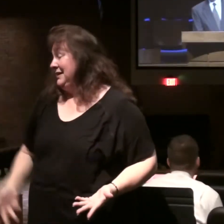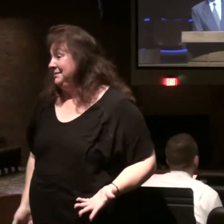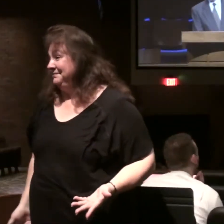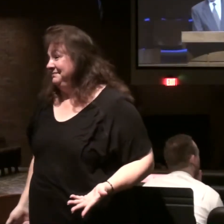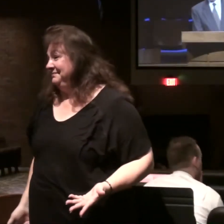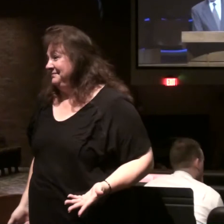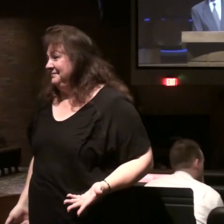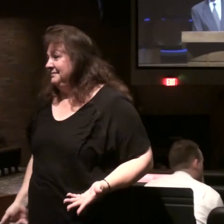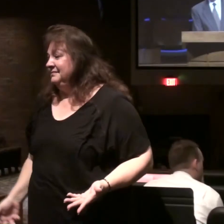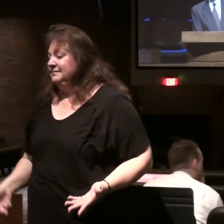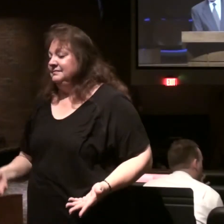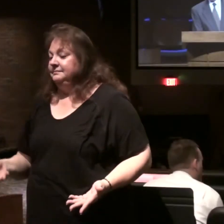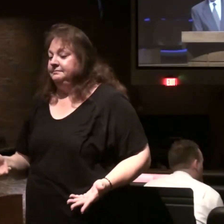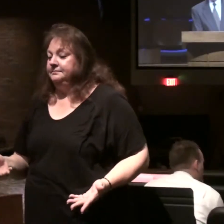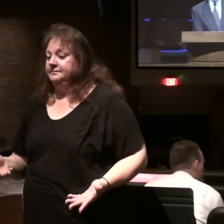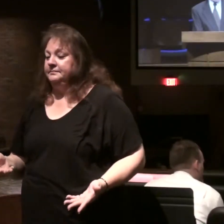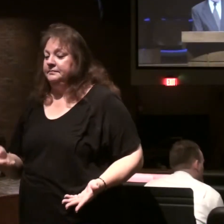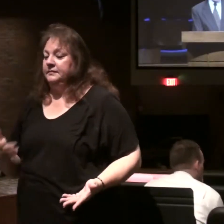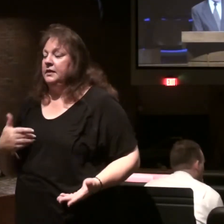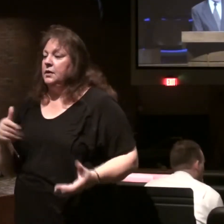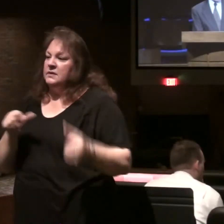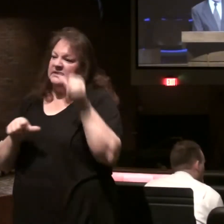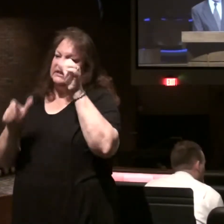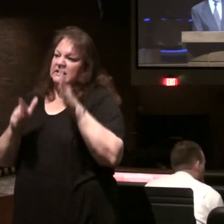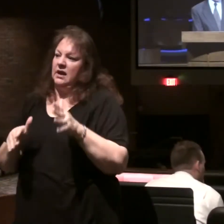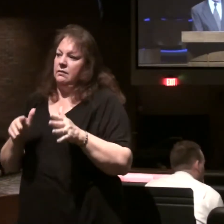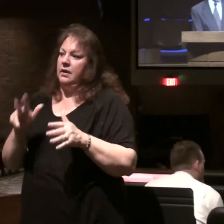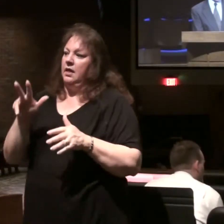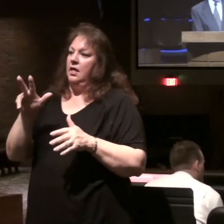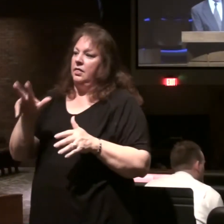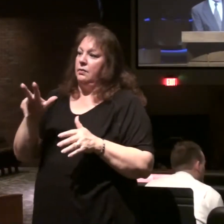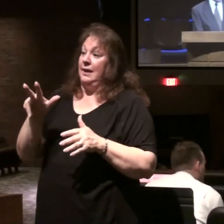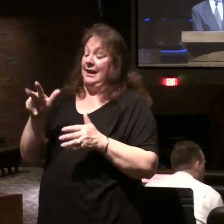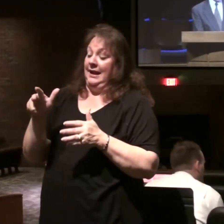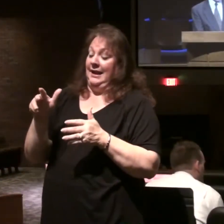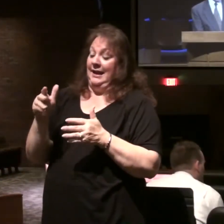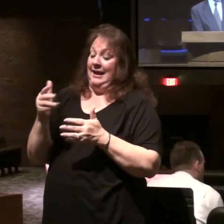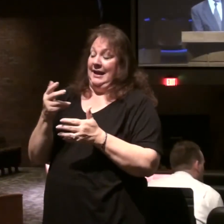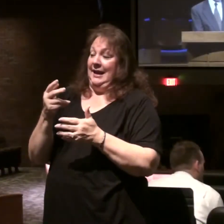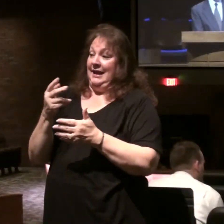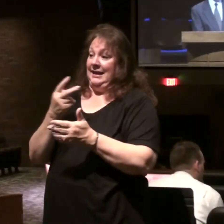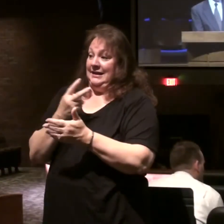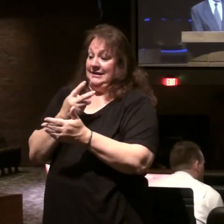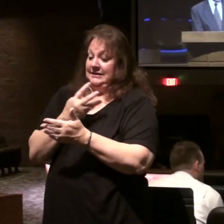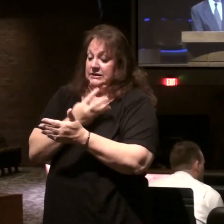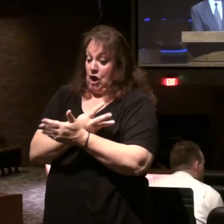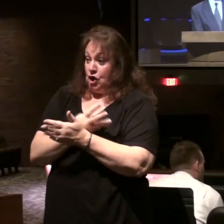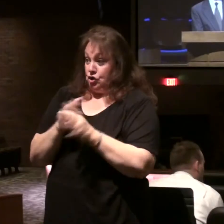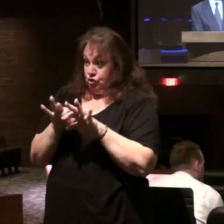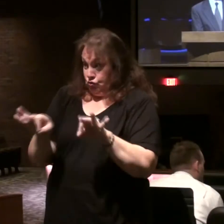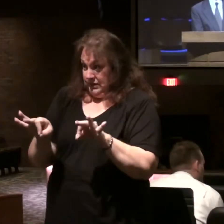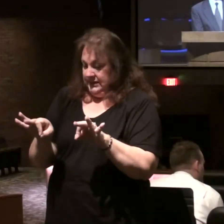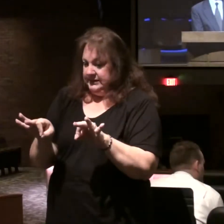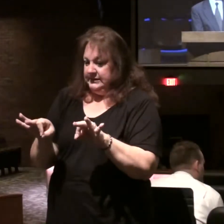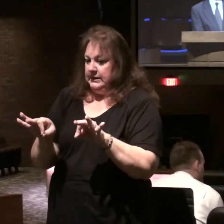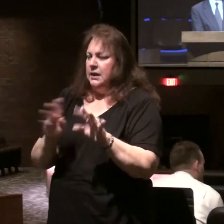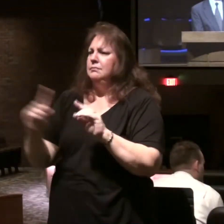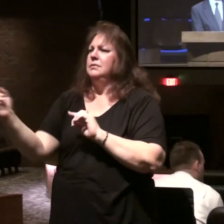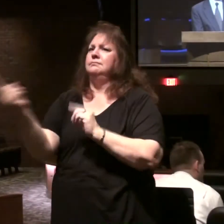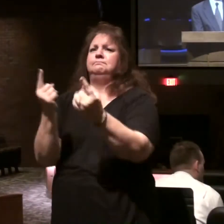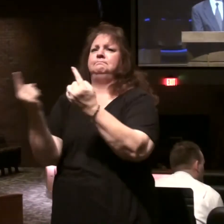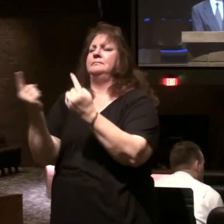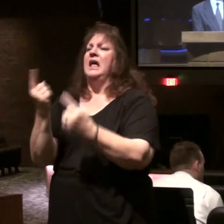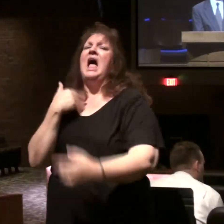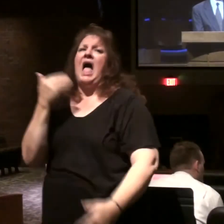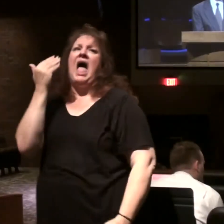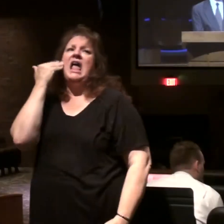I remember Eddie Wilder Smith he was a scientist with three earned doctor's degrees from three different countries he says I had people say to me